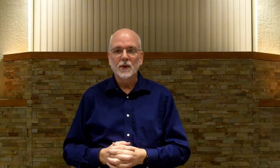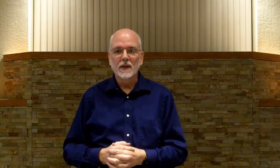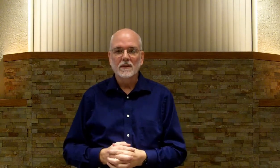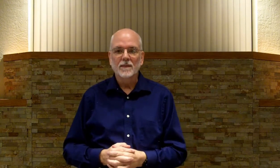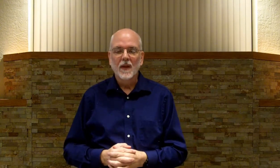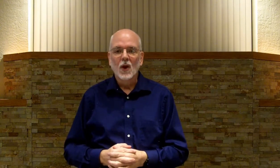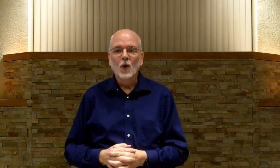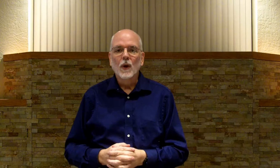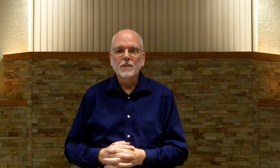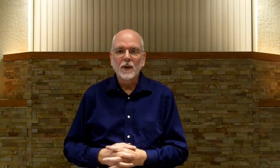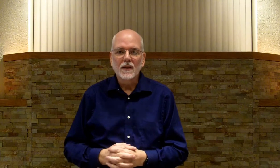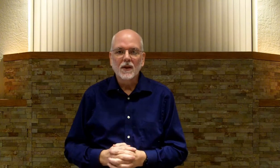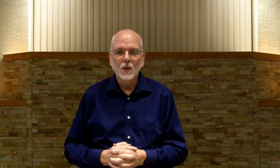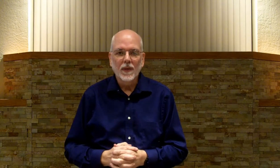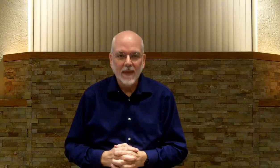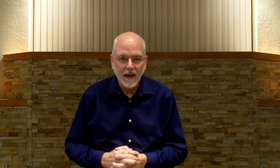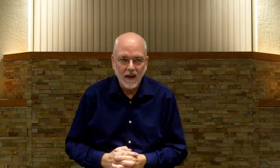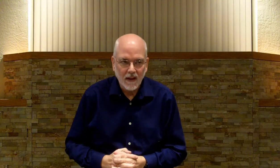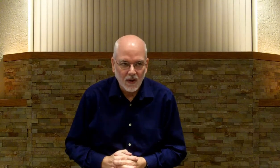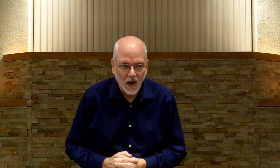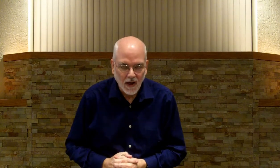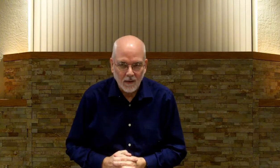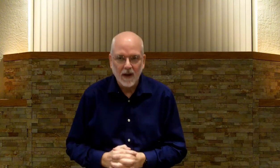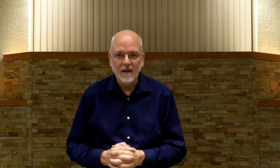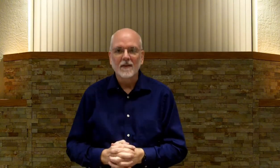priests. Which priests do you think they're talking about here?